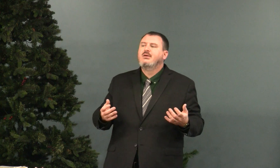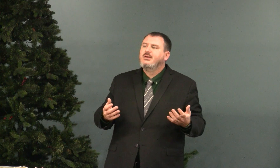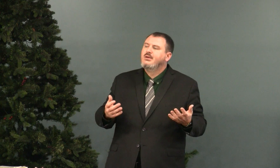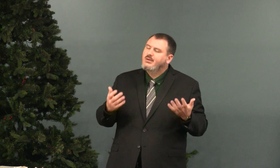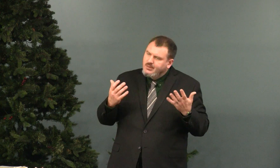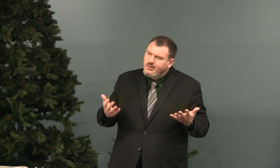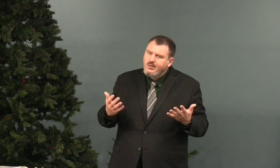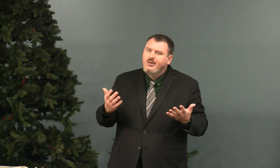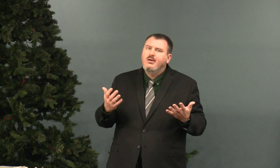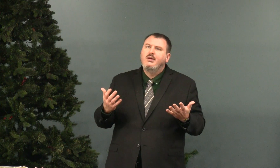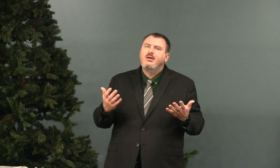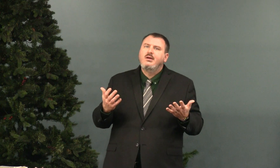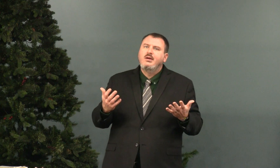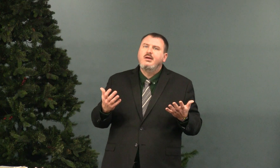As a church, we need to be generous.